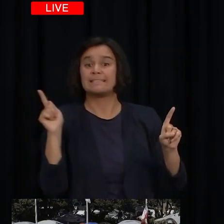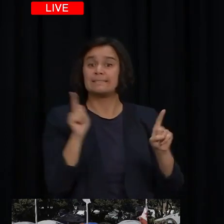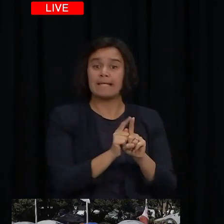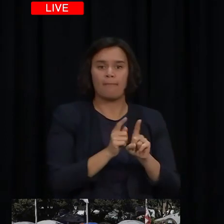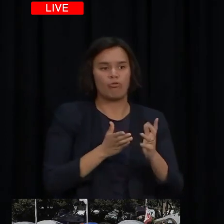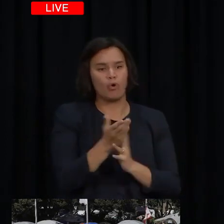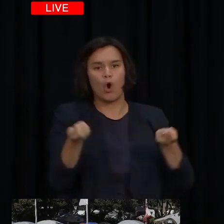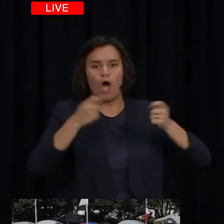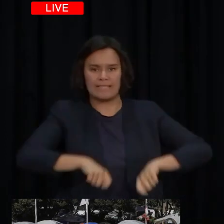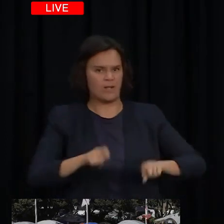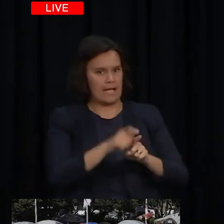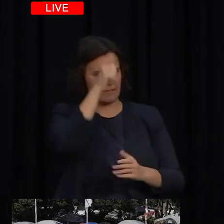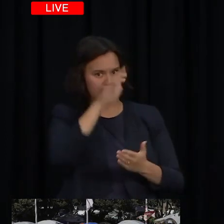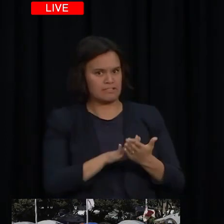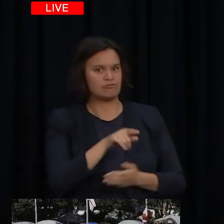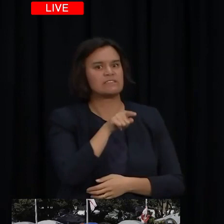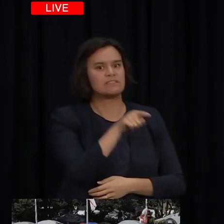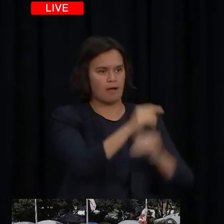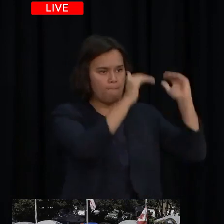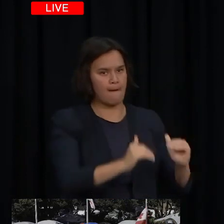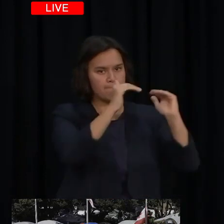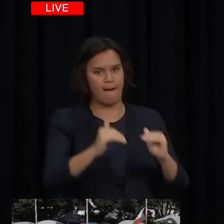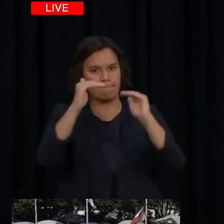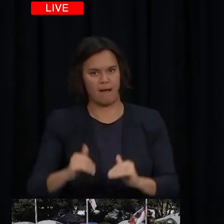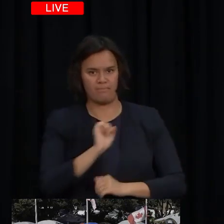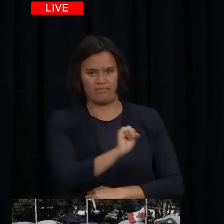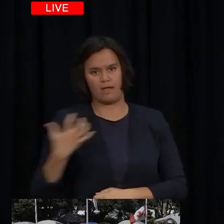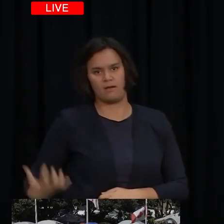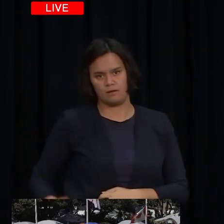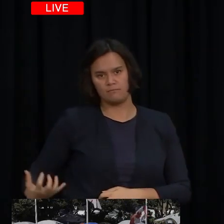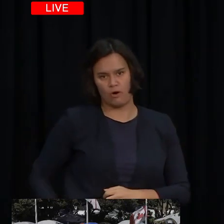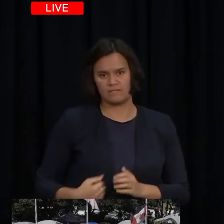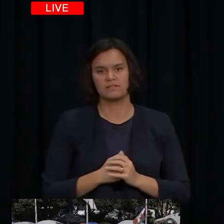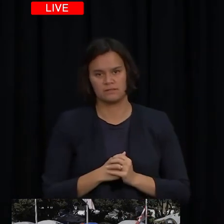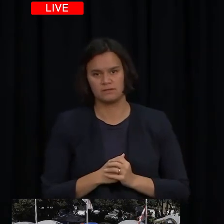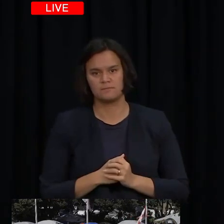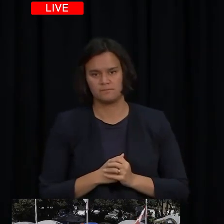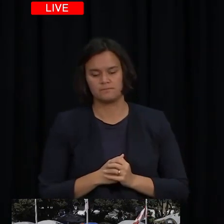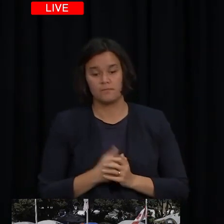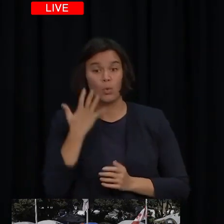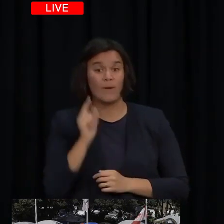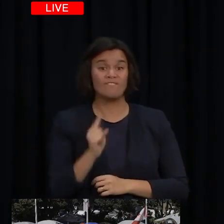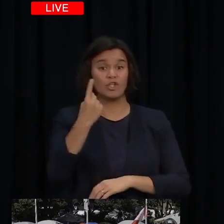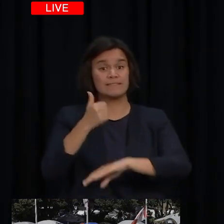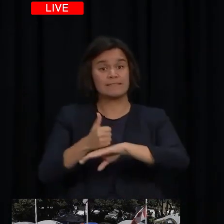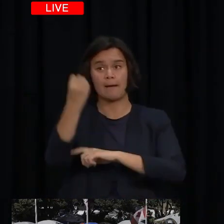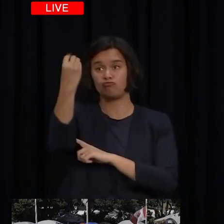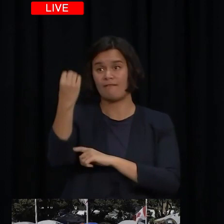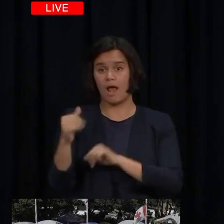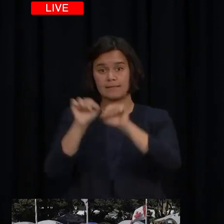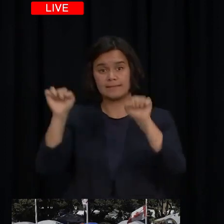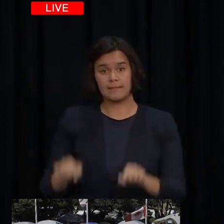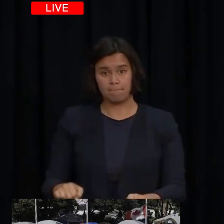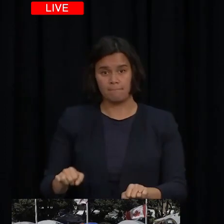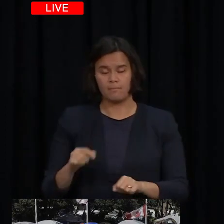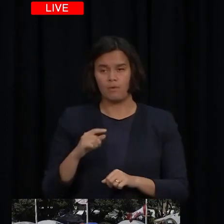down 27%, 47% and 59% respectively. When we created the COVID protection framework we were clear that